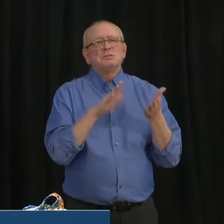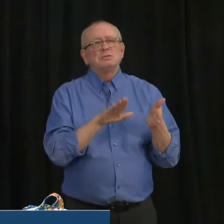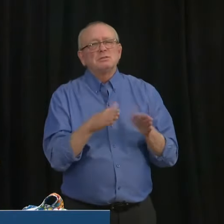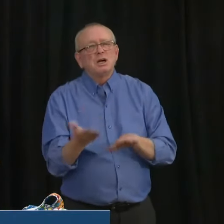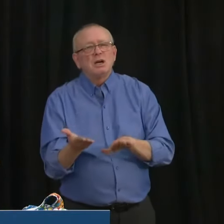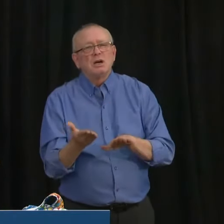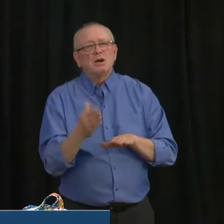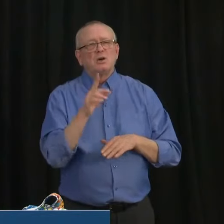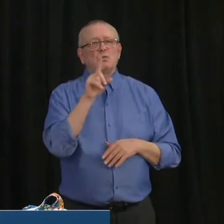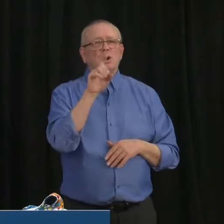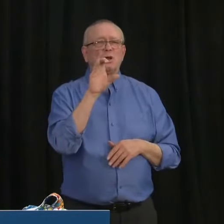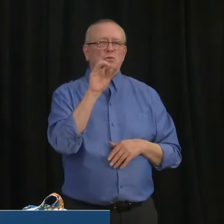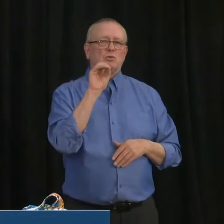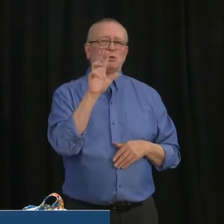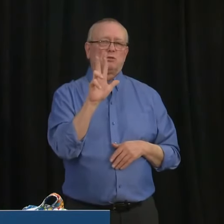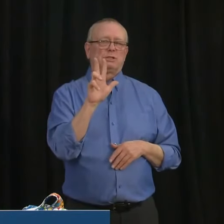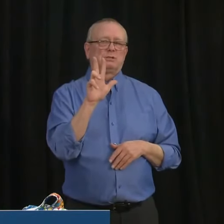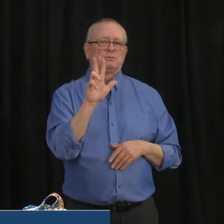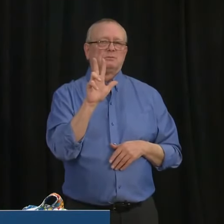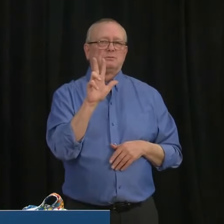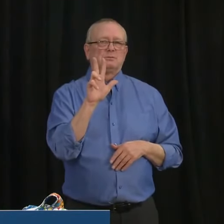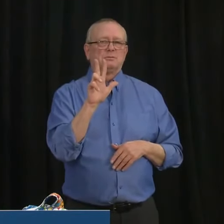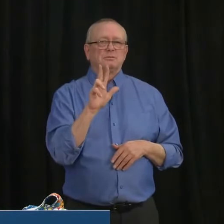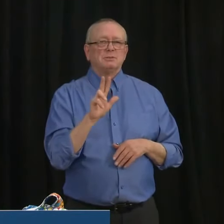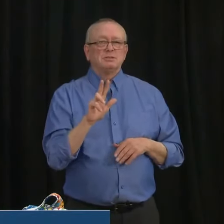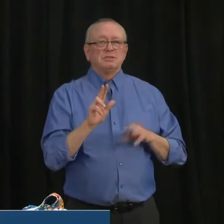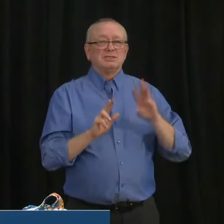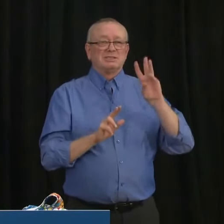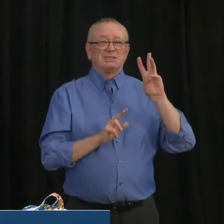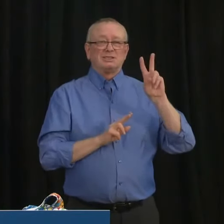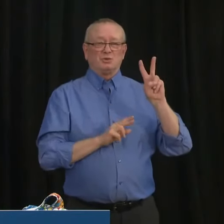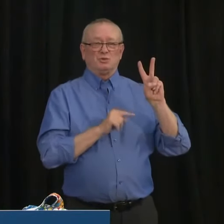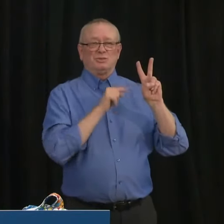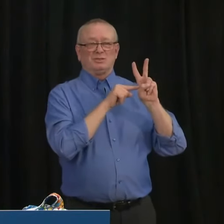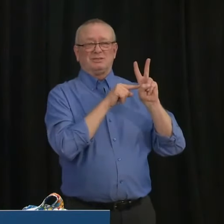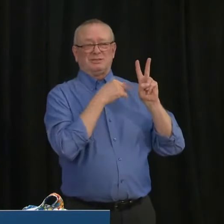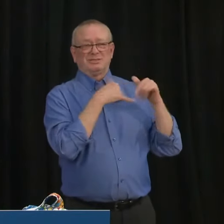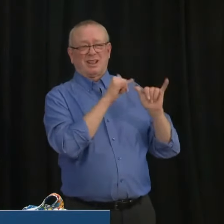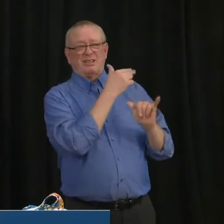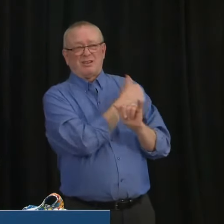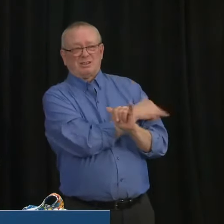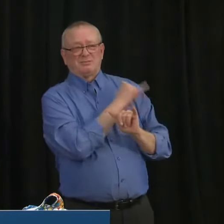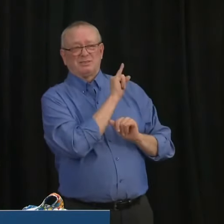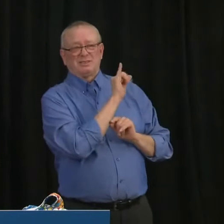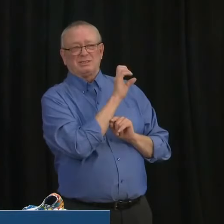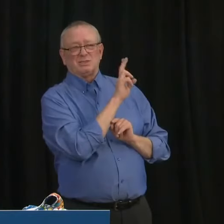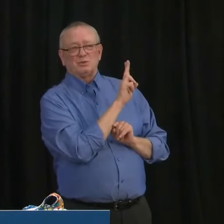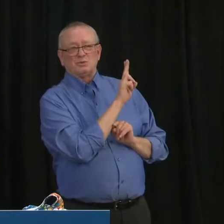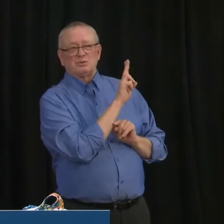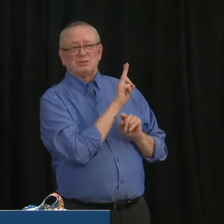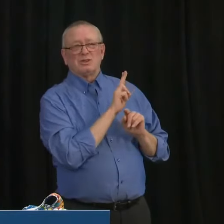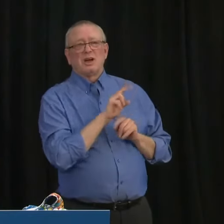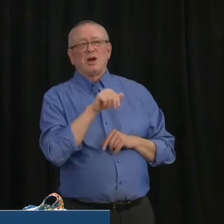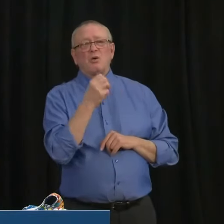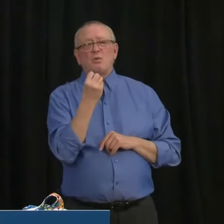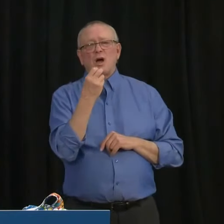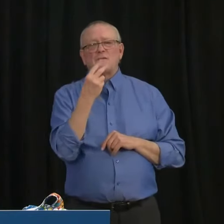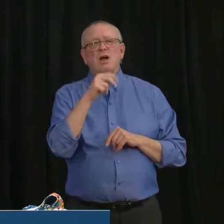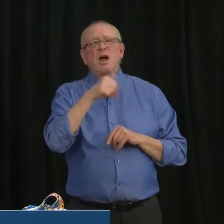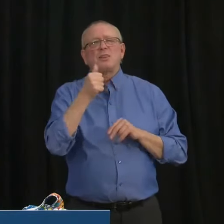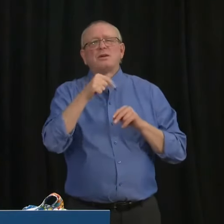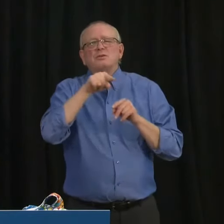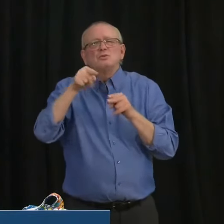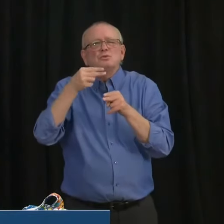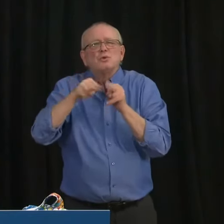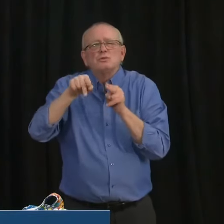to COVID. 62 of these were in continuing care. 12 were linked to acute care outbreaks. And